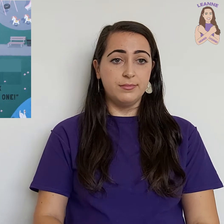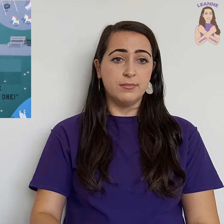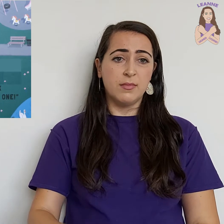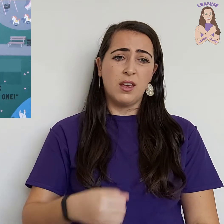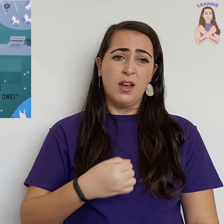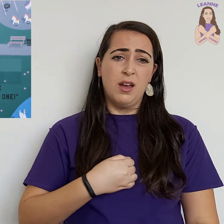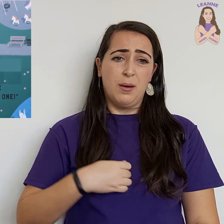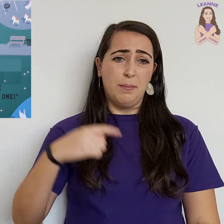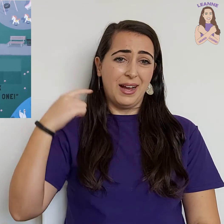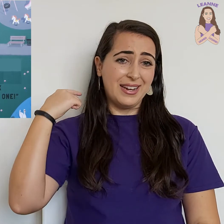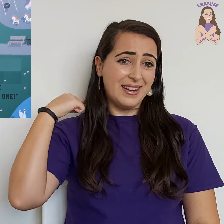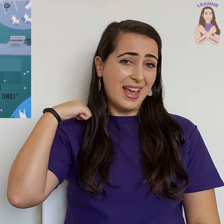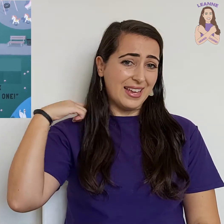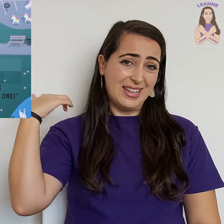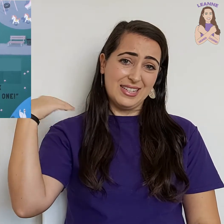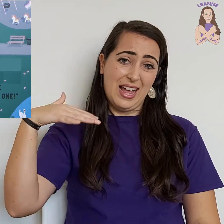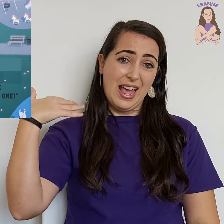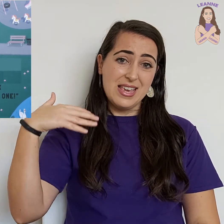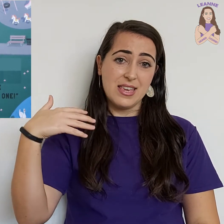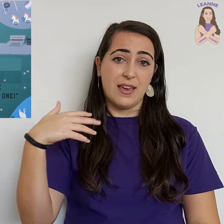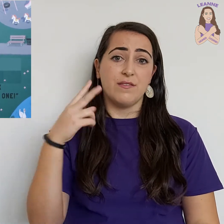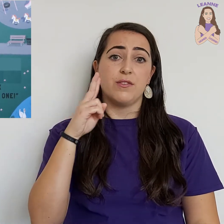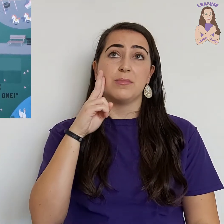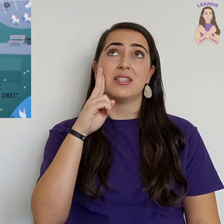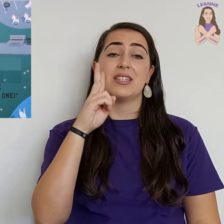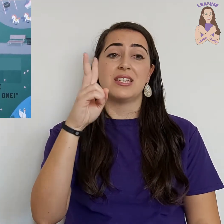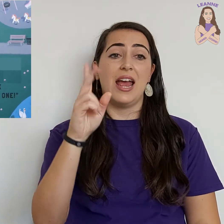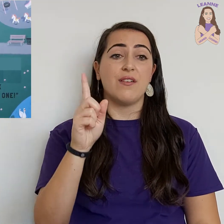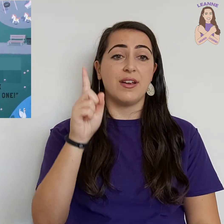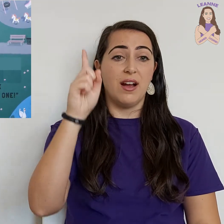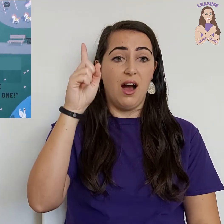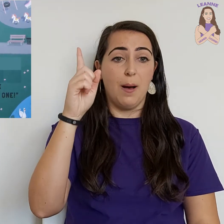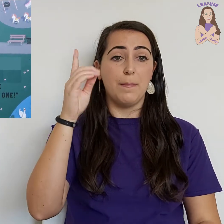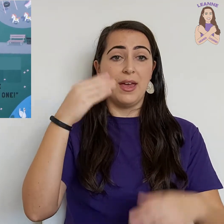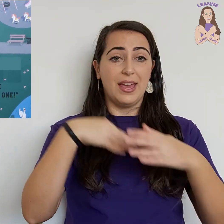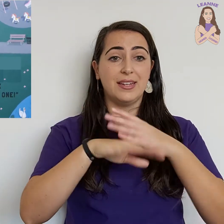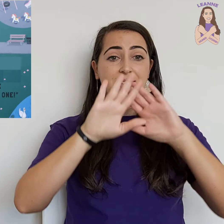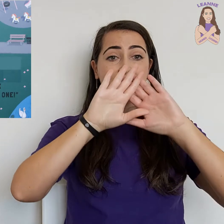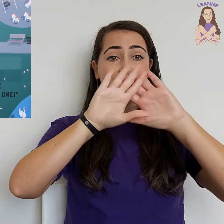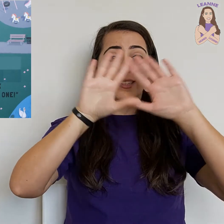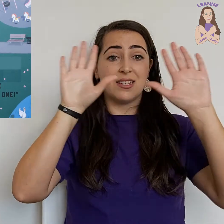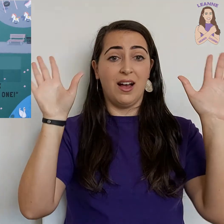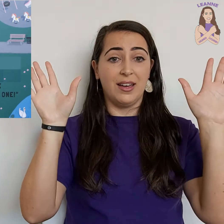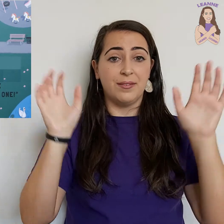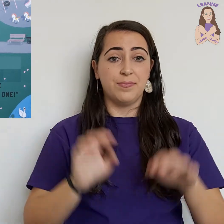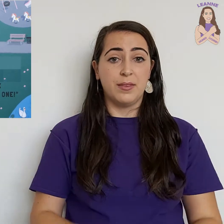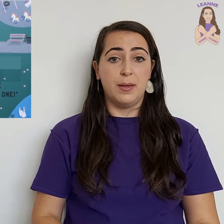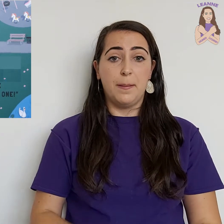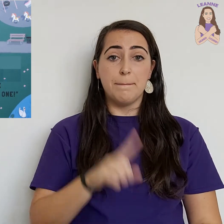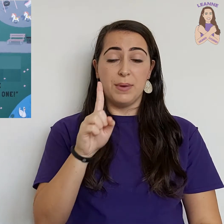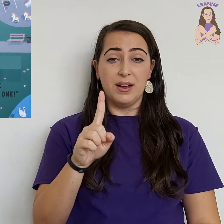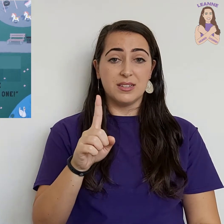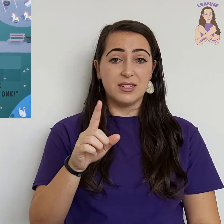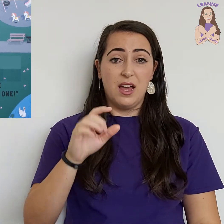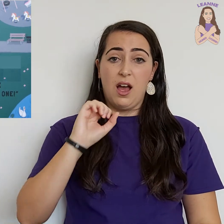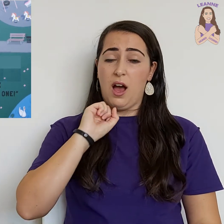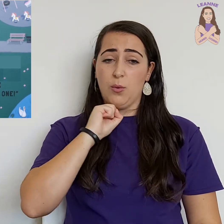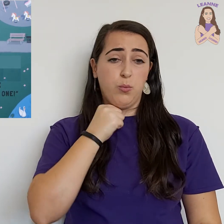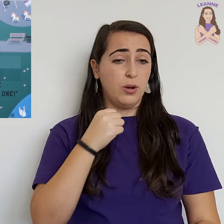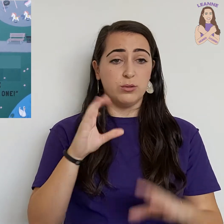My neck is aching from staring up into the sky, but I won't